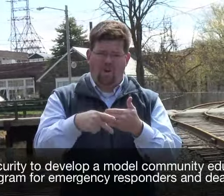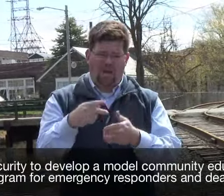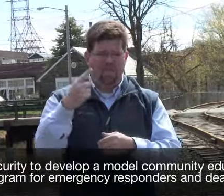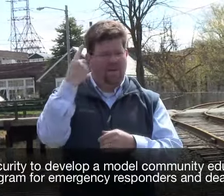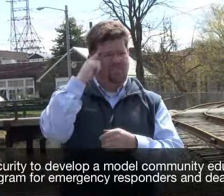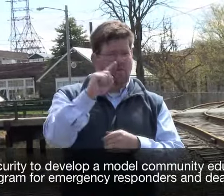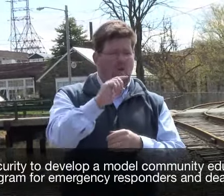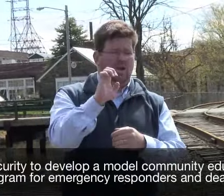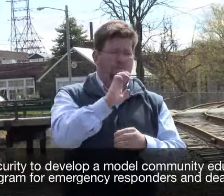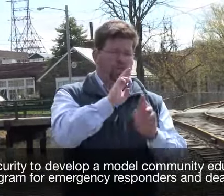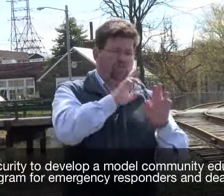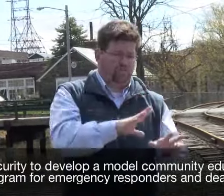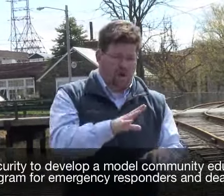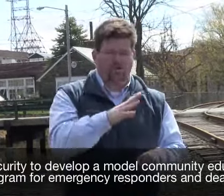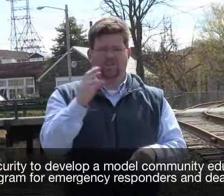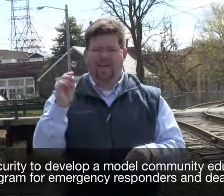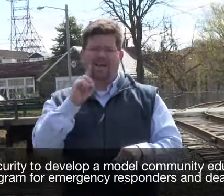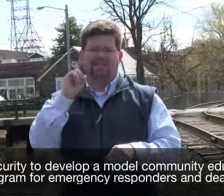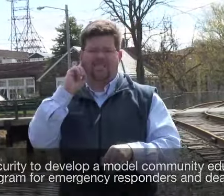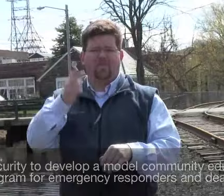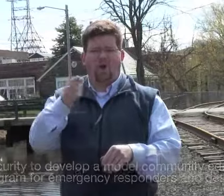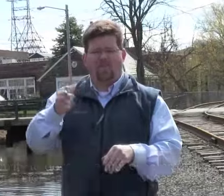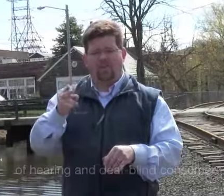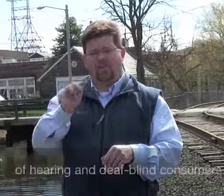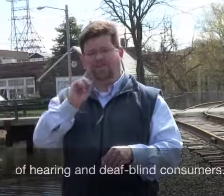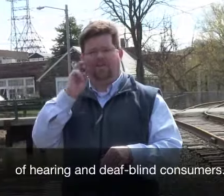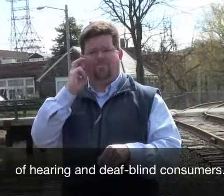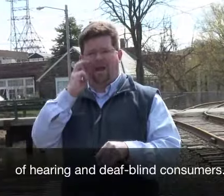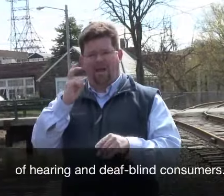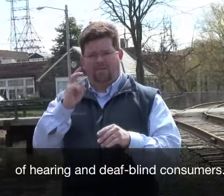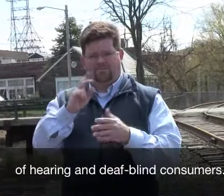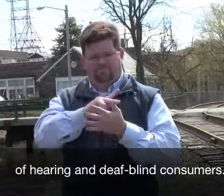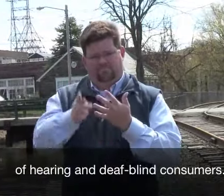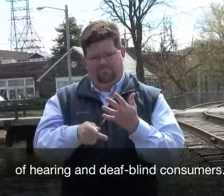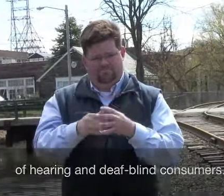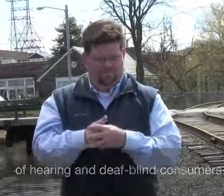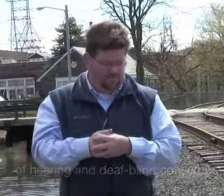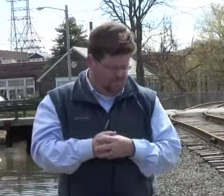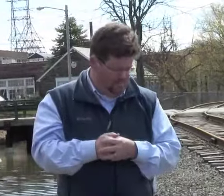education program for emergency responders and deaf, hard of hearing, deaf-blind consumers.